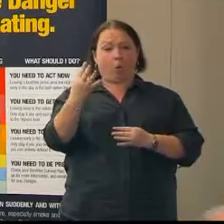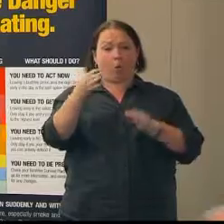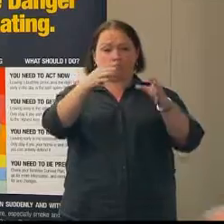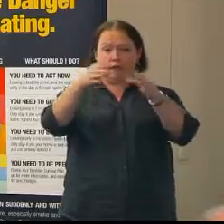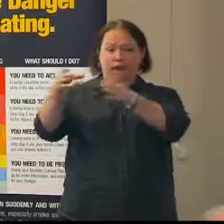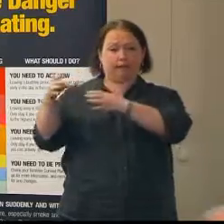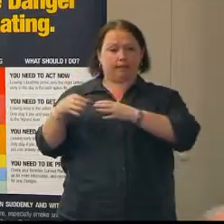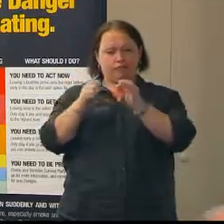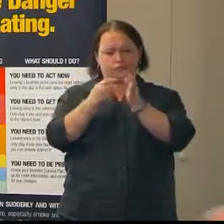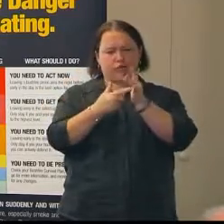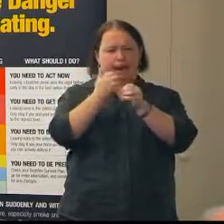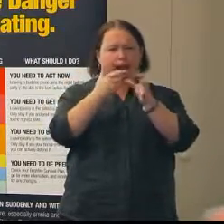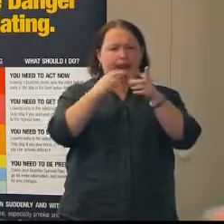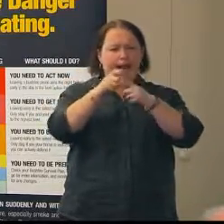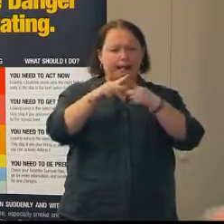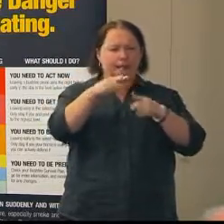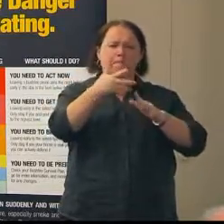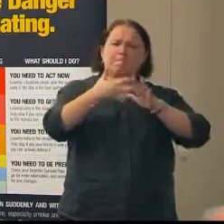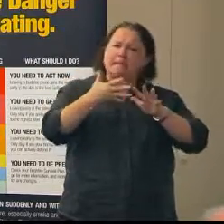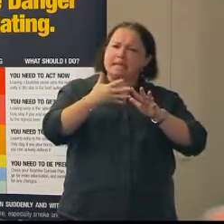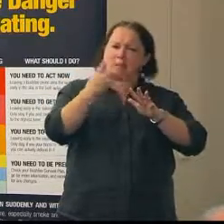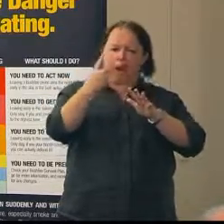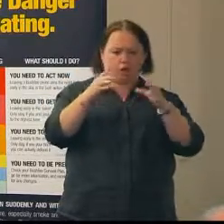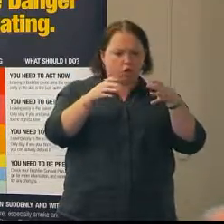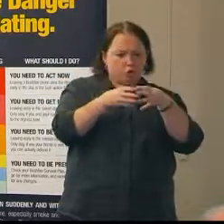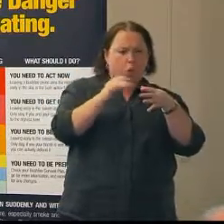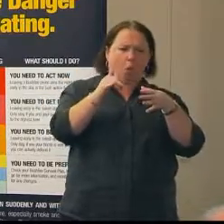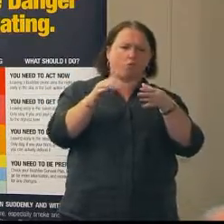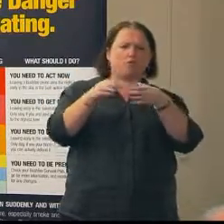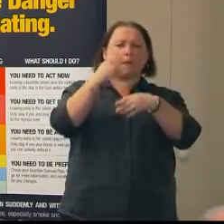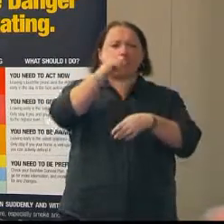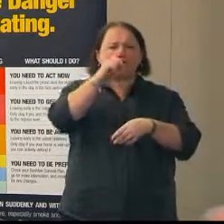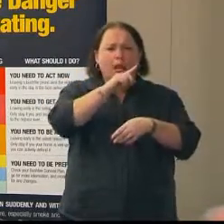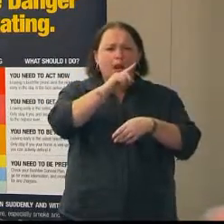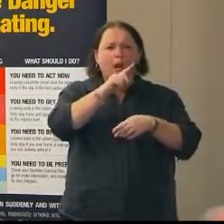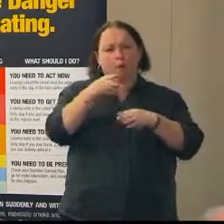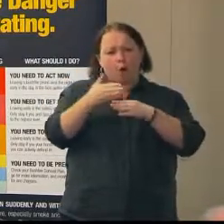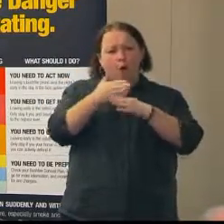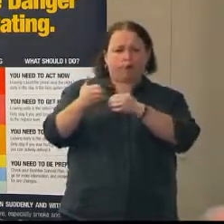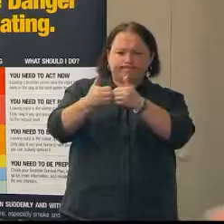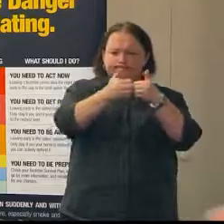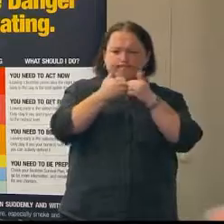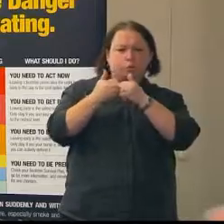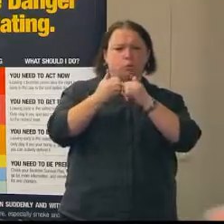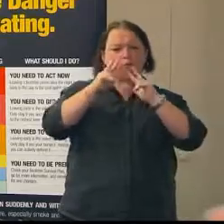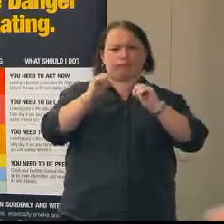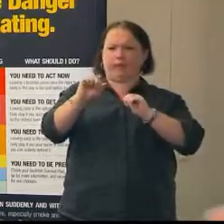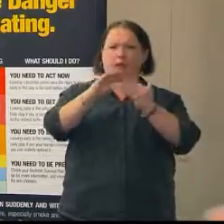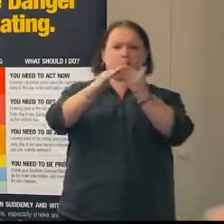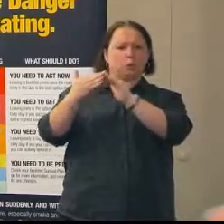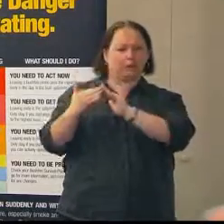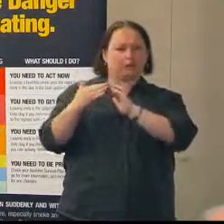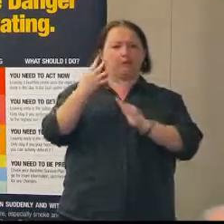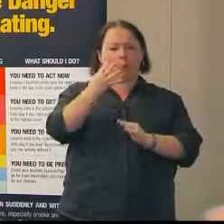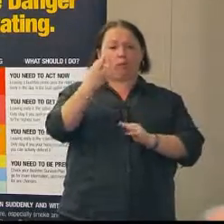A brigade is a unit or a group of people that work together to protect their community. So there's 434